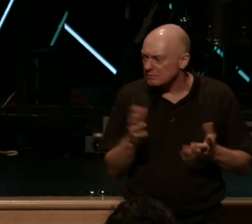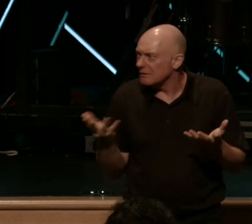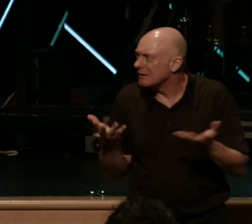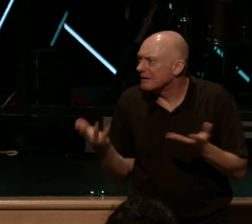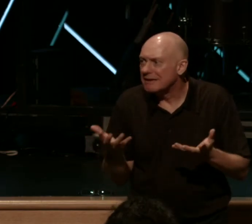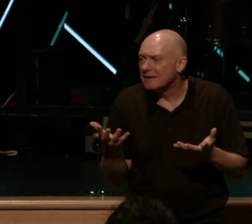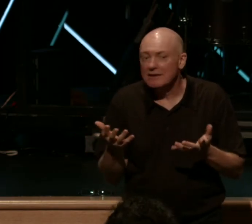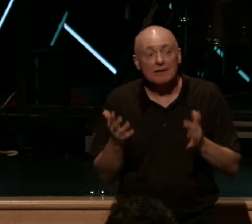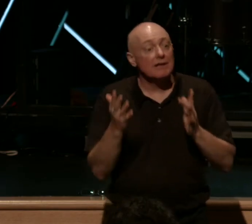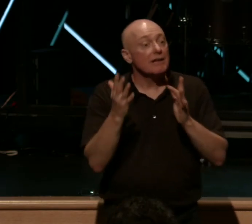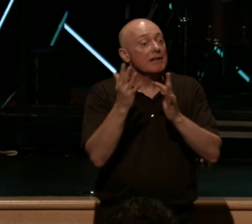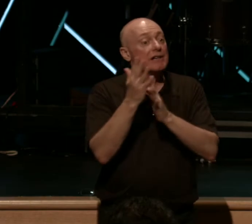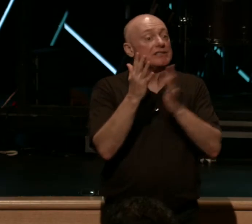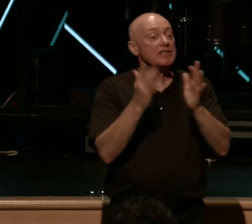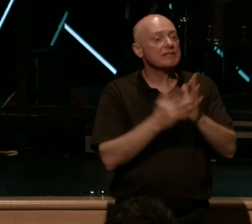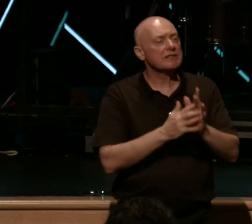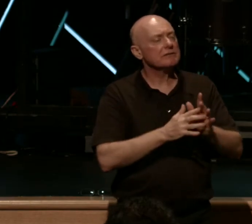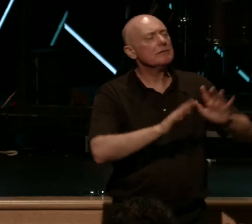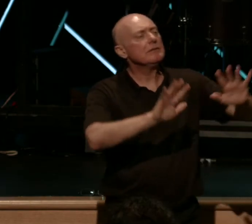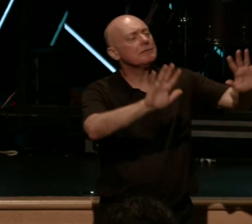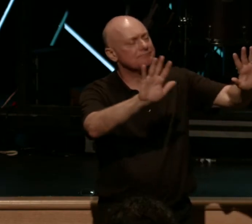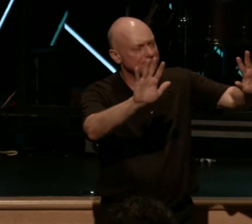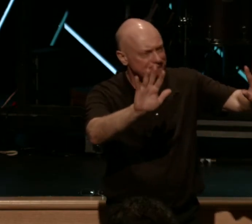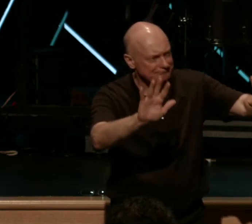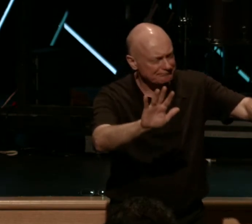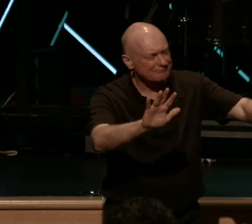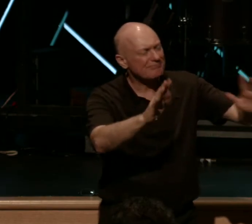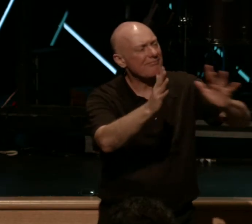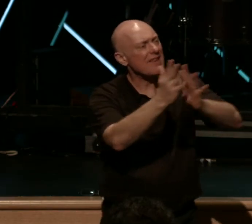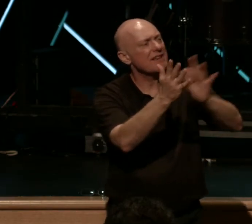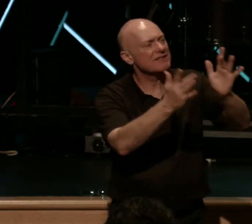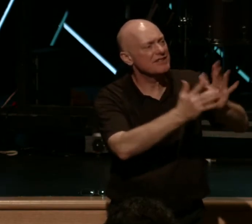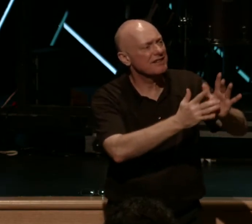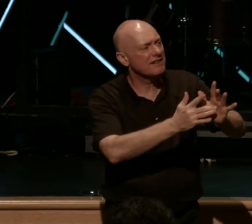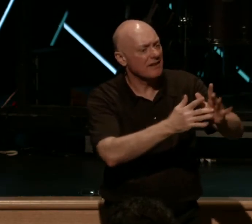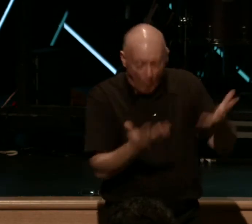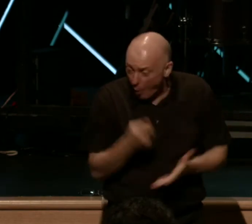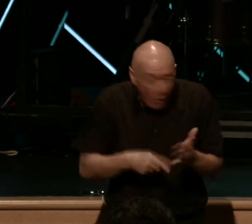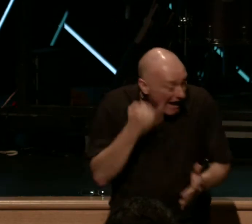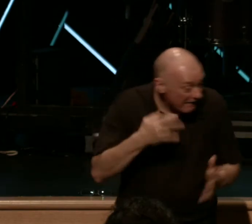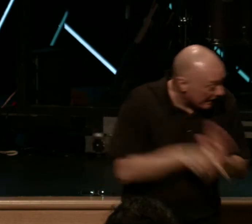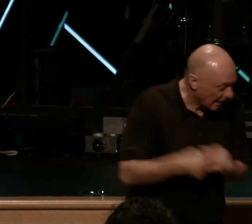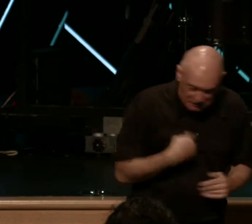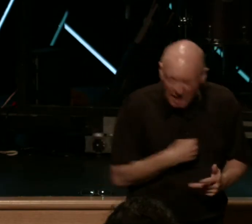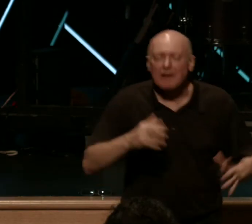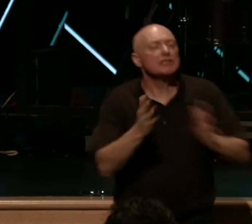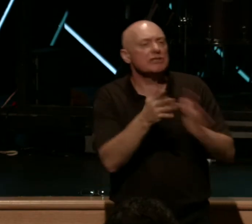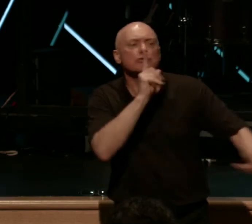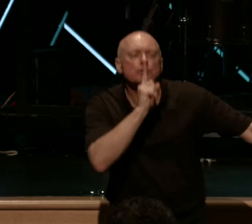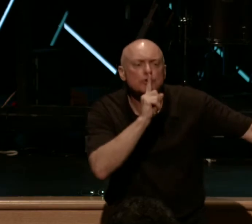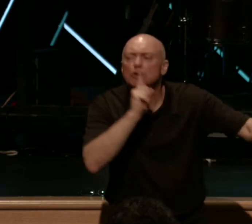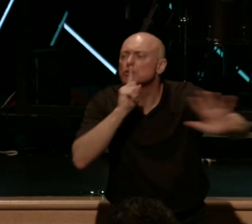Jesus just kind of interrupts. He kind of intersects that dialogue. So they're like, hey, what if they kill us? if they burn? Jesus is like, shh, be quiet.